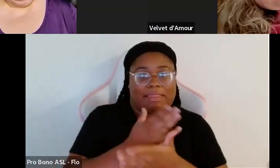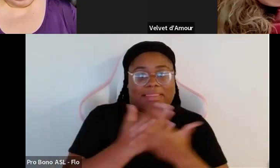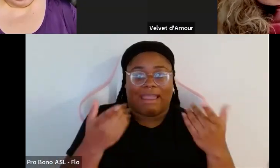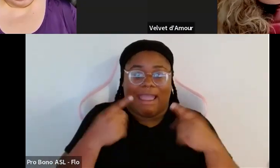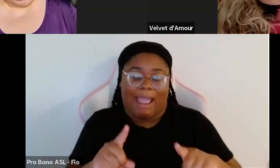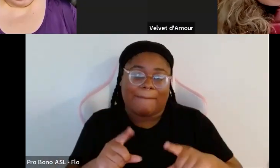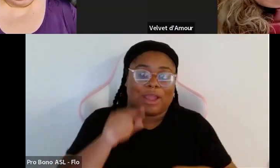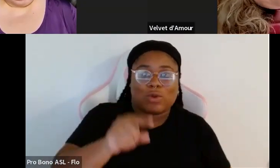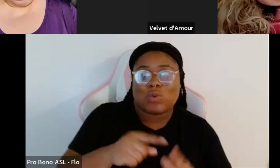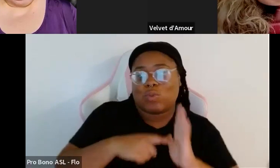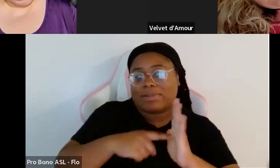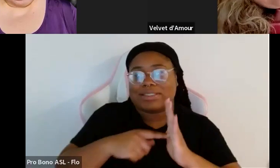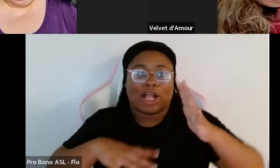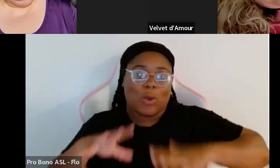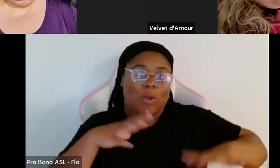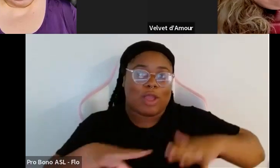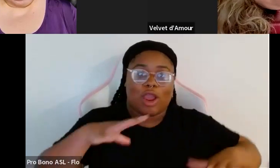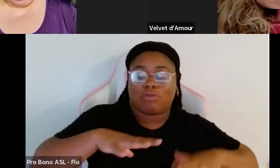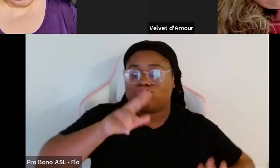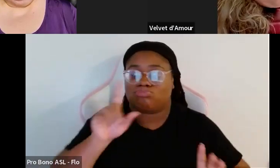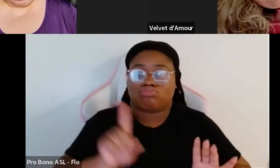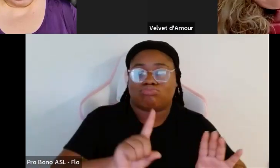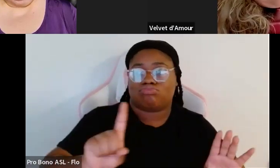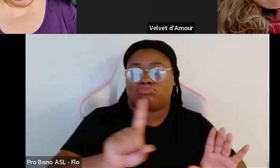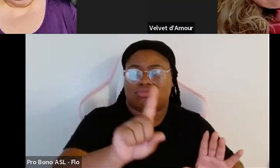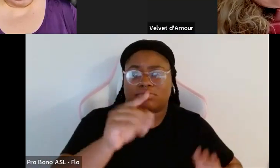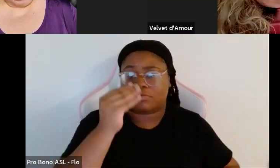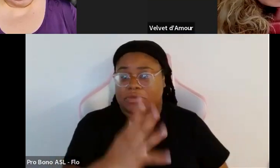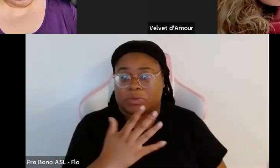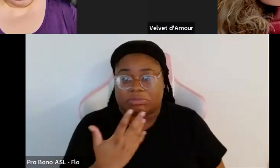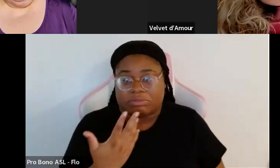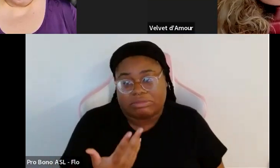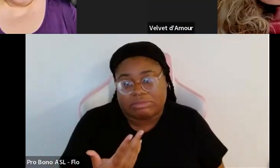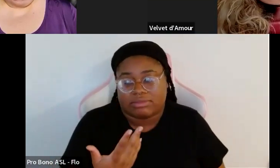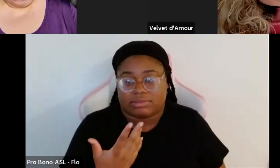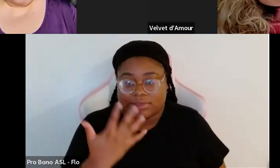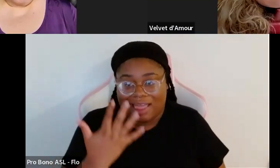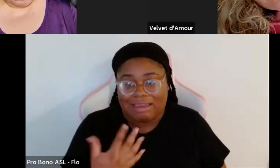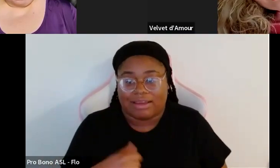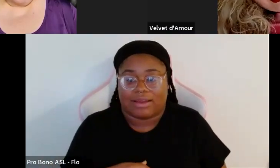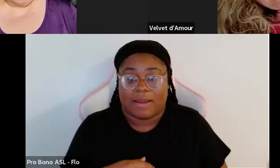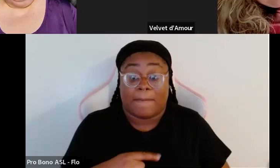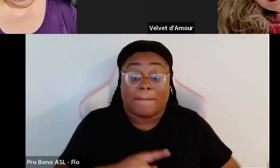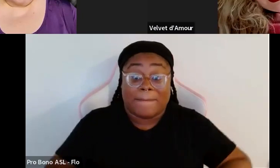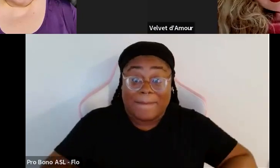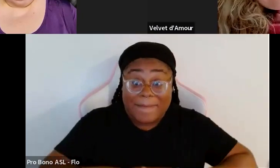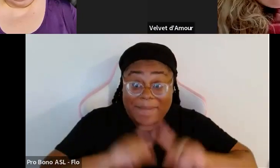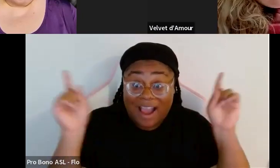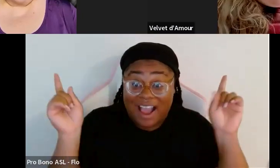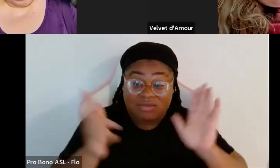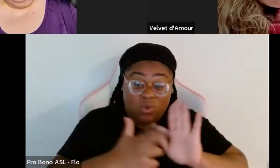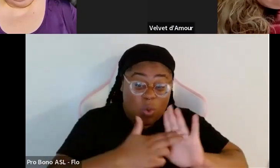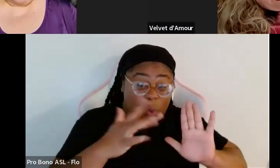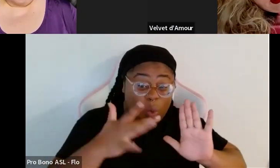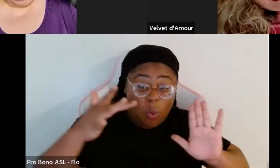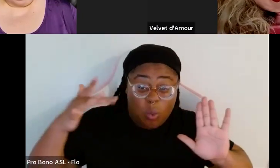I want you to represent my clothing wear my clothing down the runway no one would care unfortunately but because it were these high names within